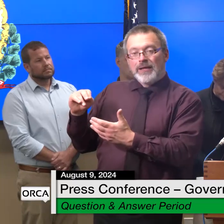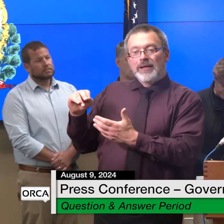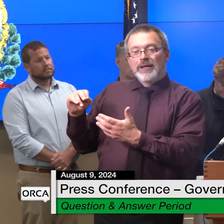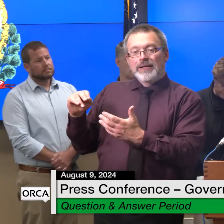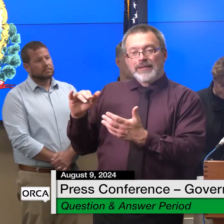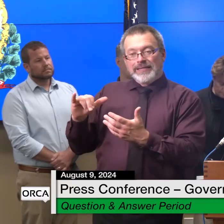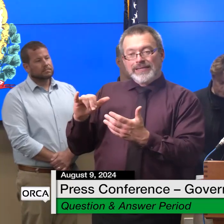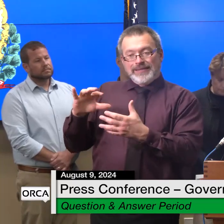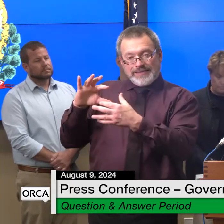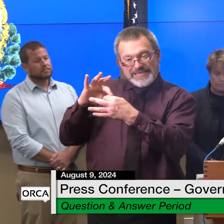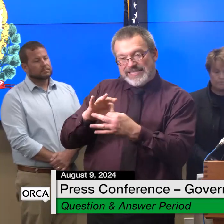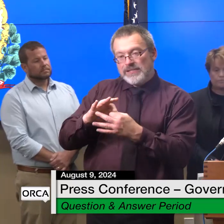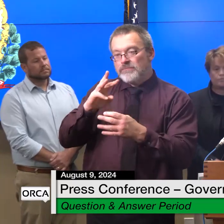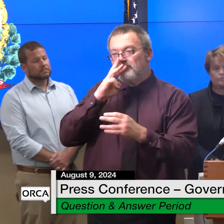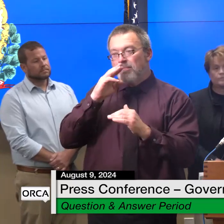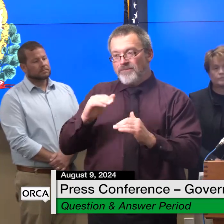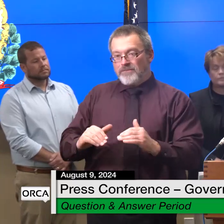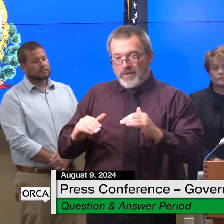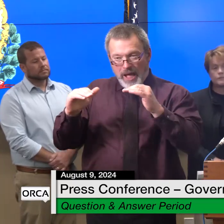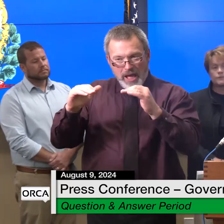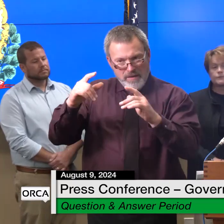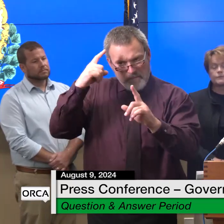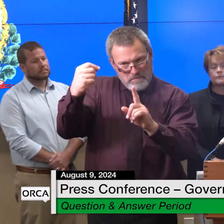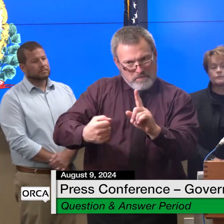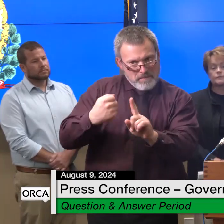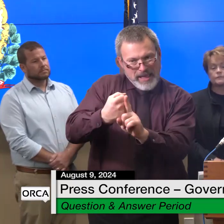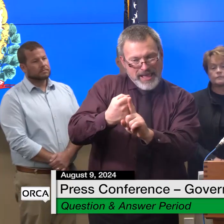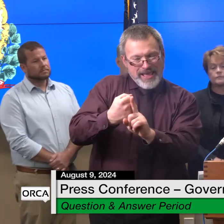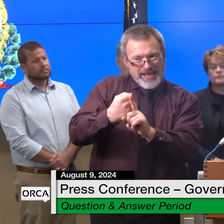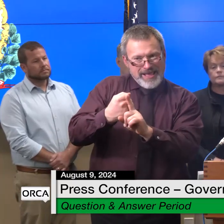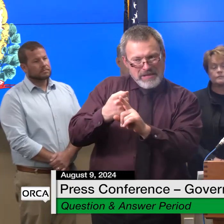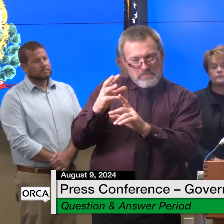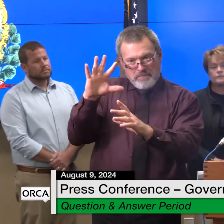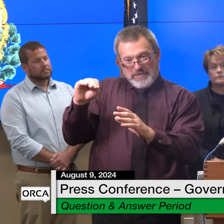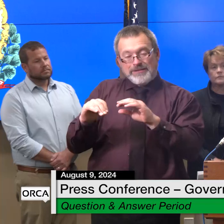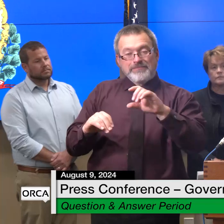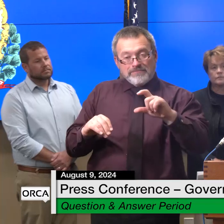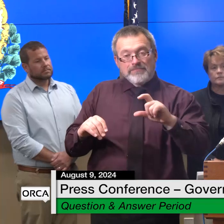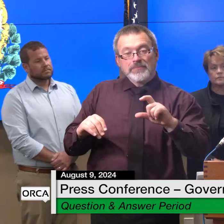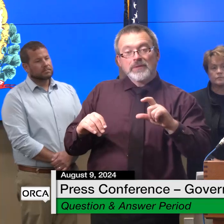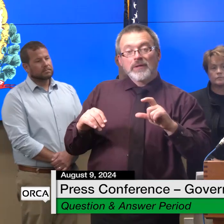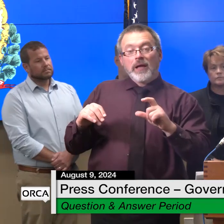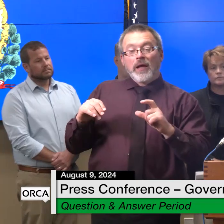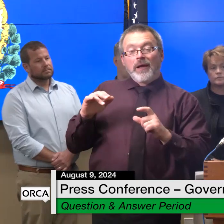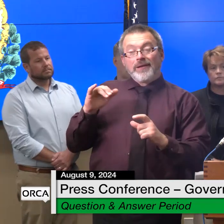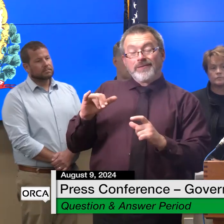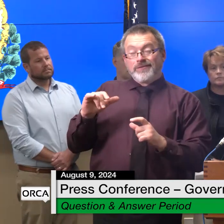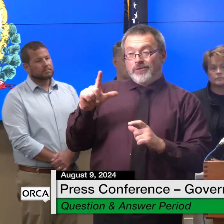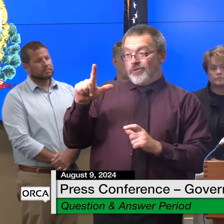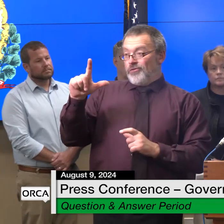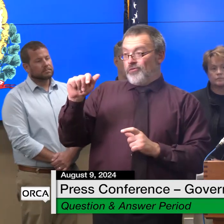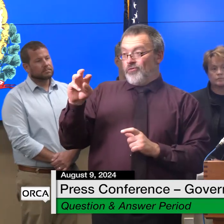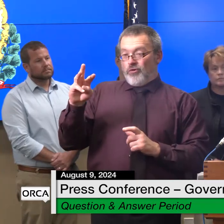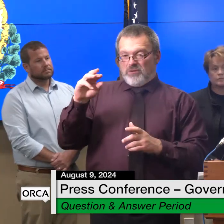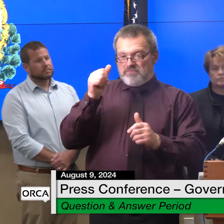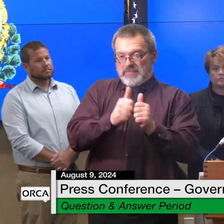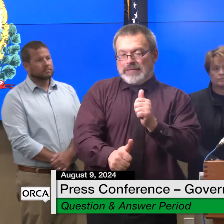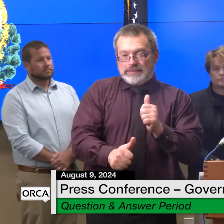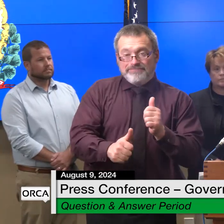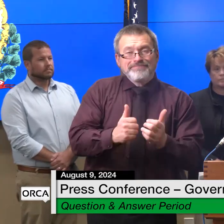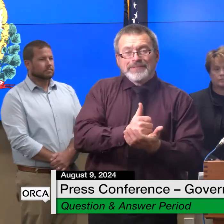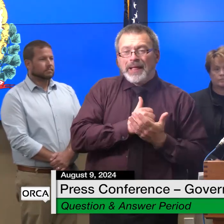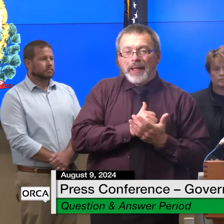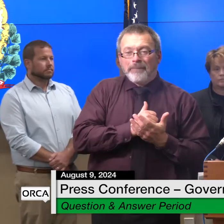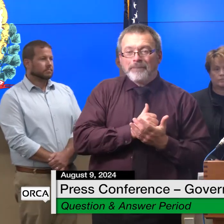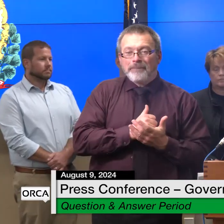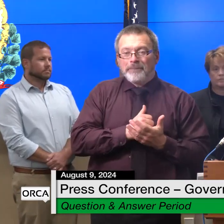related um impacts and it wasn't um you know the the intent of the legislation was clear to continue to help there were folks in 2023